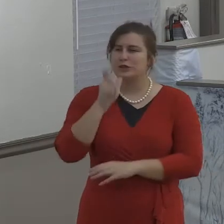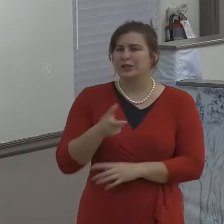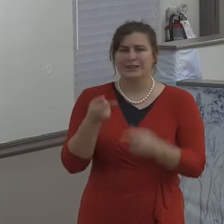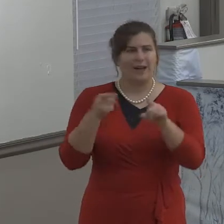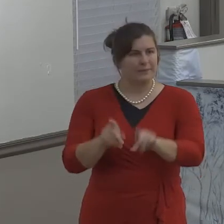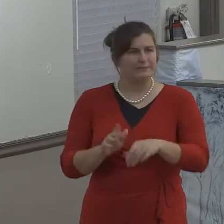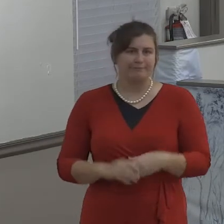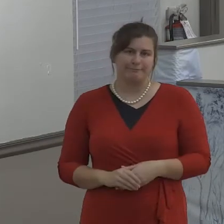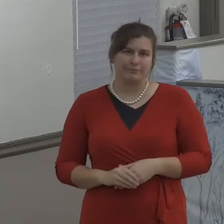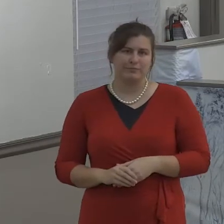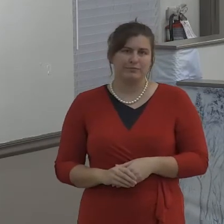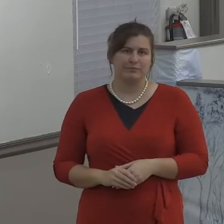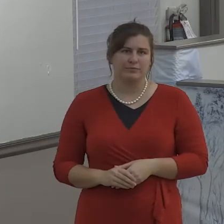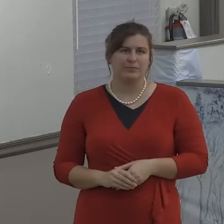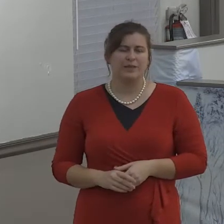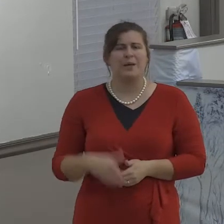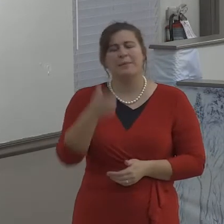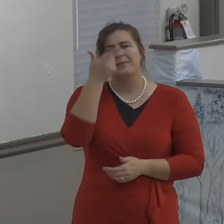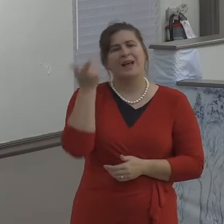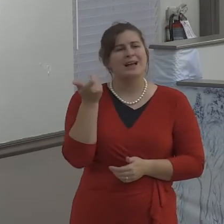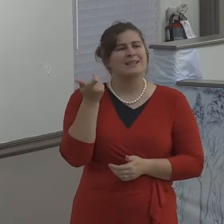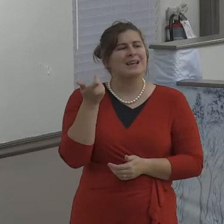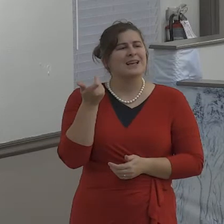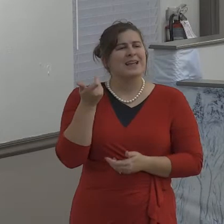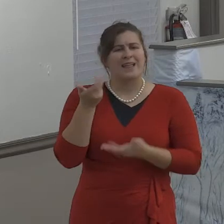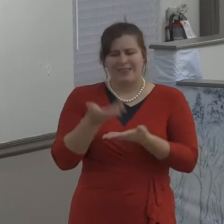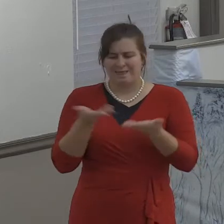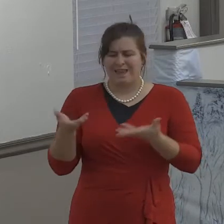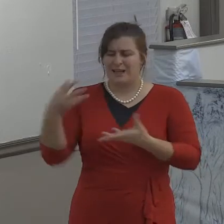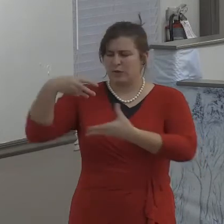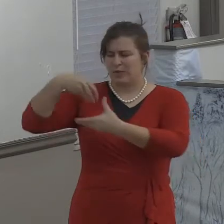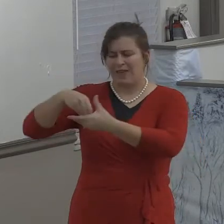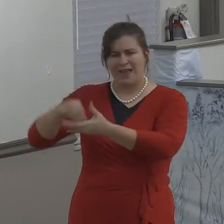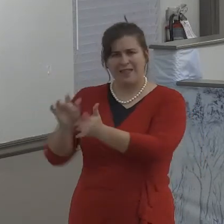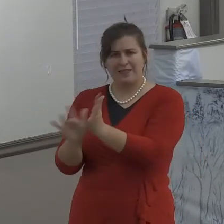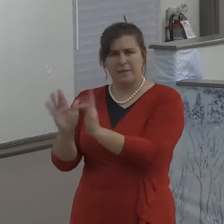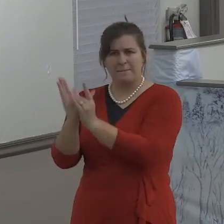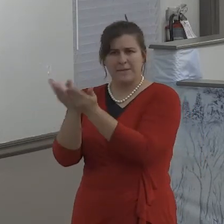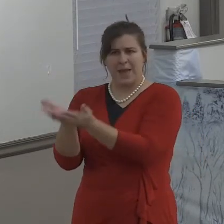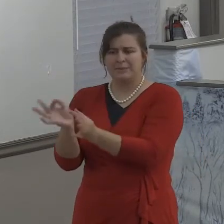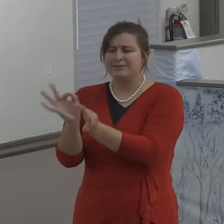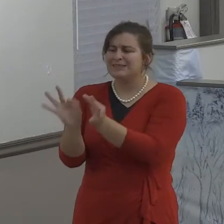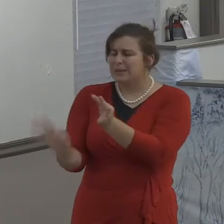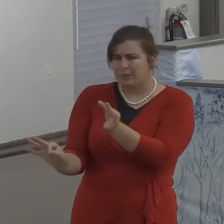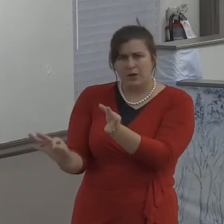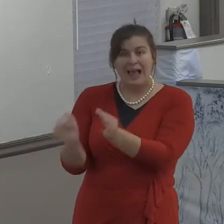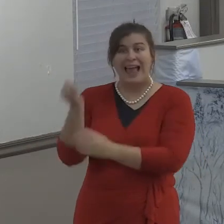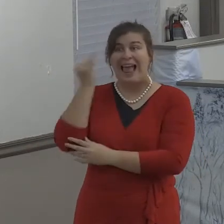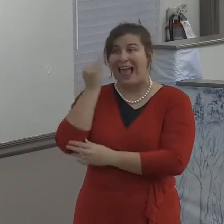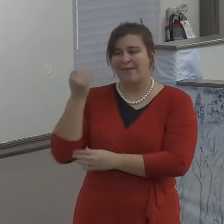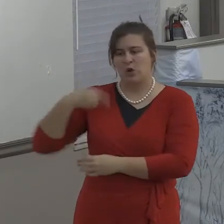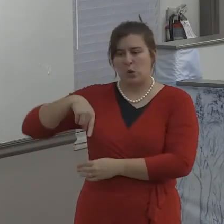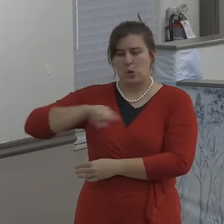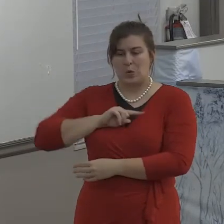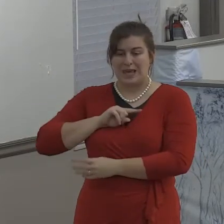strong our relationship with the Lord. So, as we look in Ephesians chapter number four,